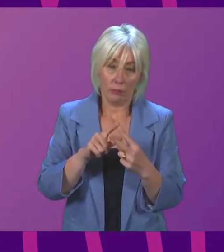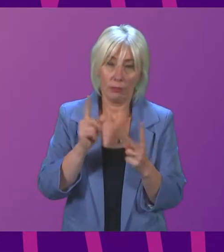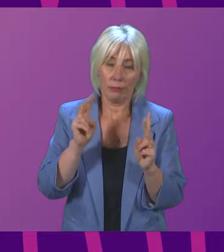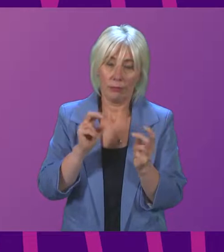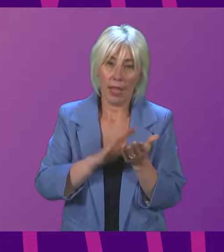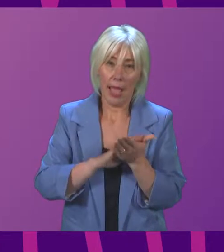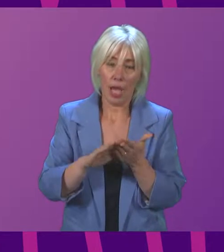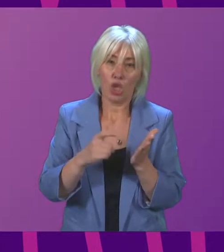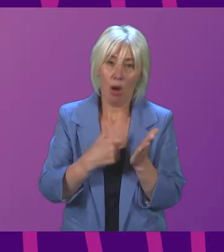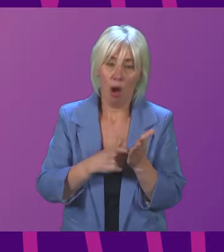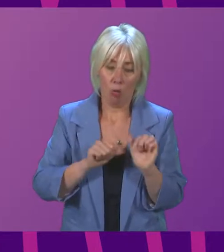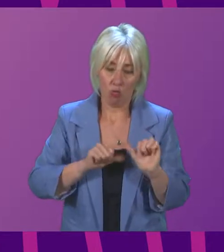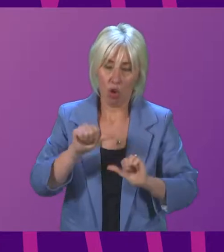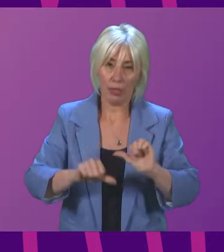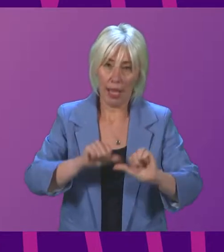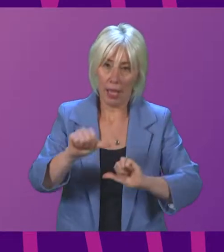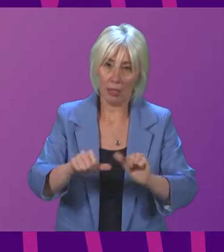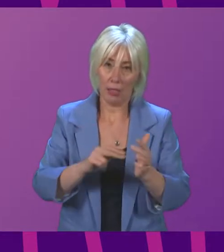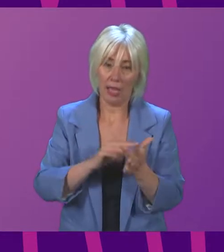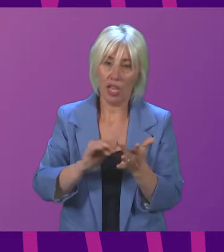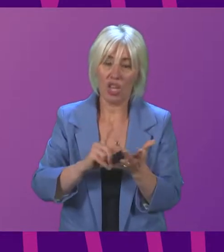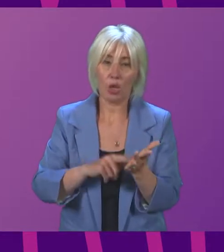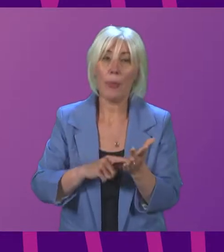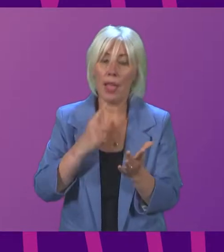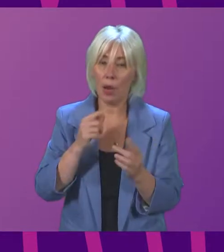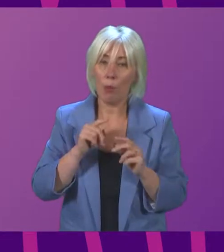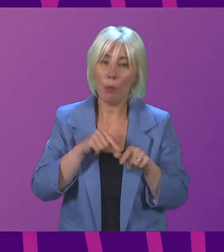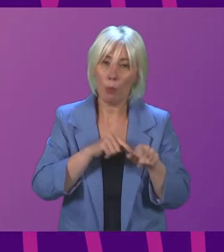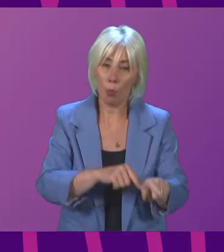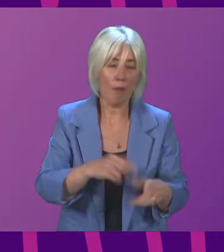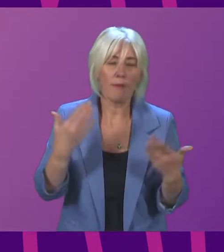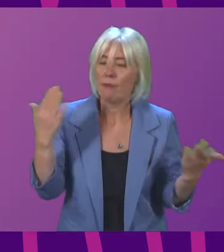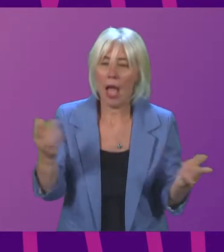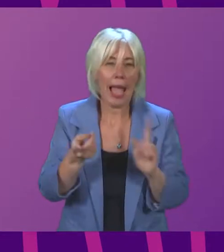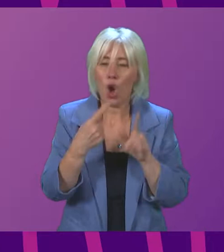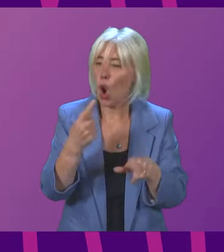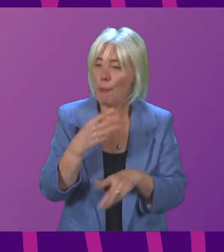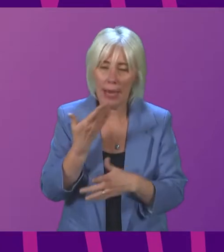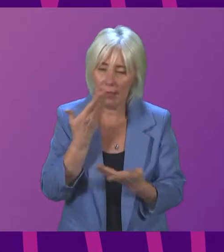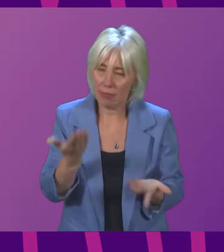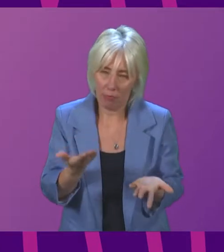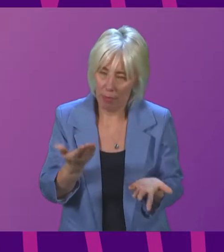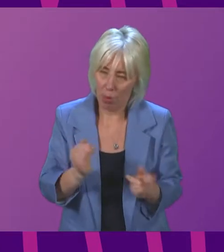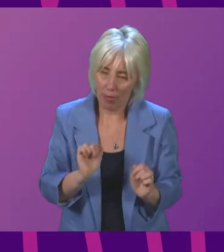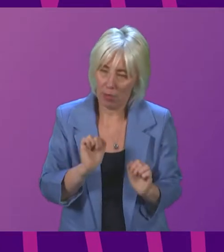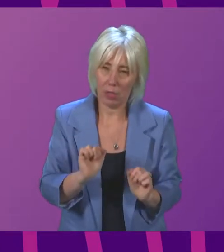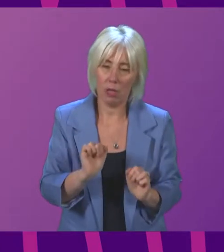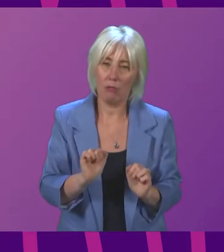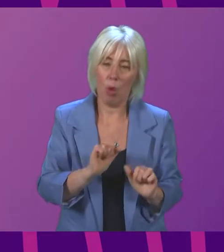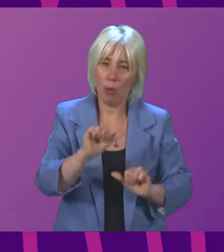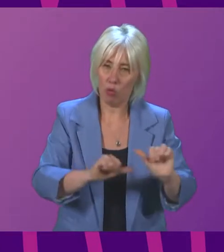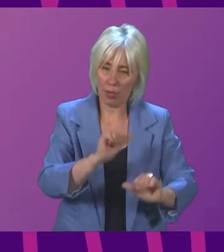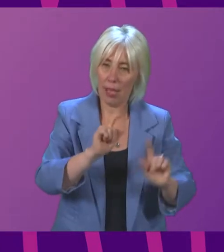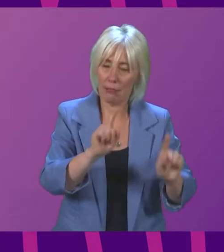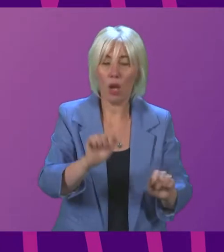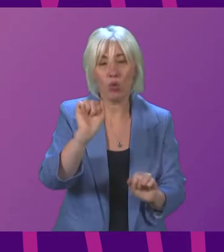processes which NHS Lothian are taking forward. I wouldn't comment on them, and he wouldn't expect me to comment on those individual HR processes. But he